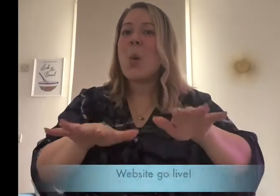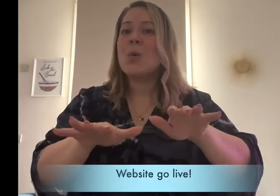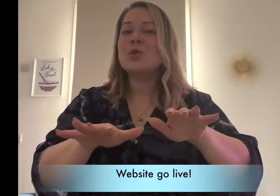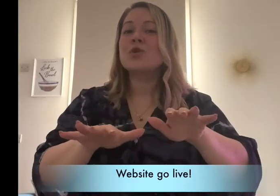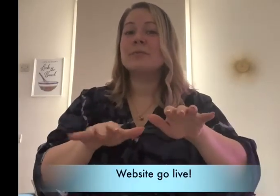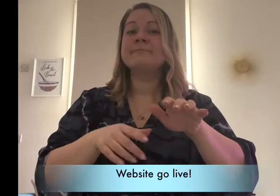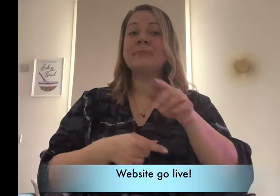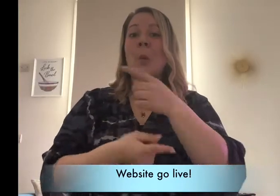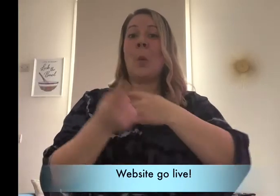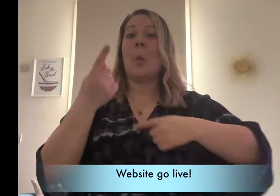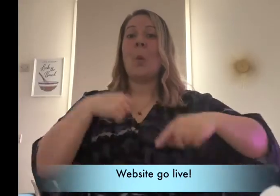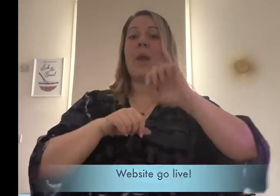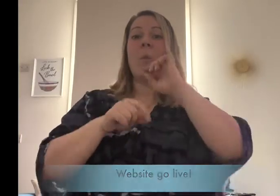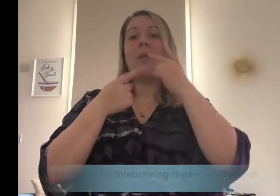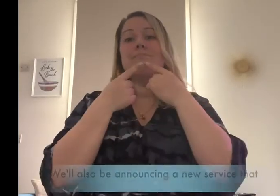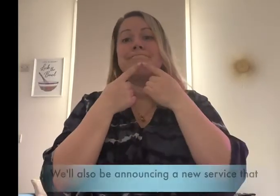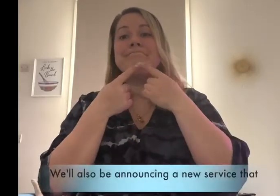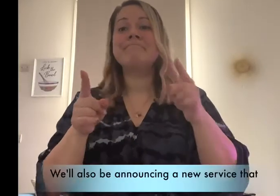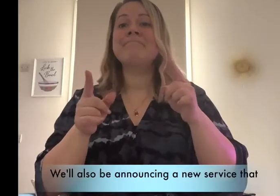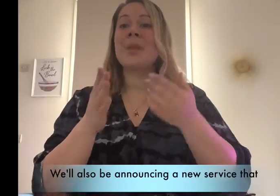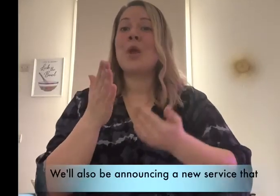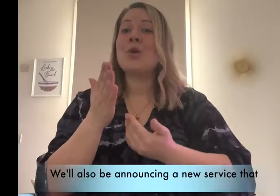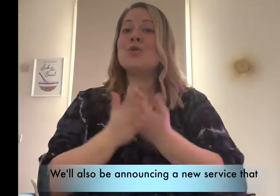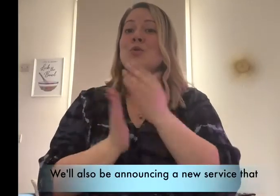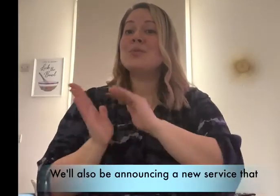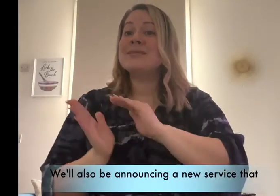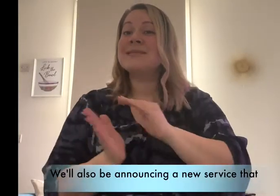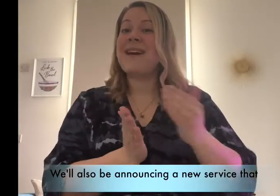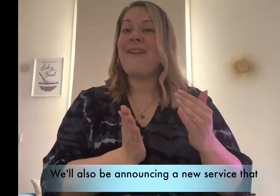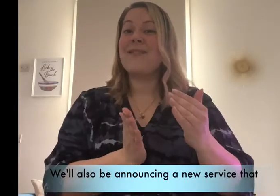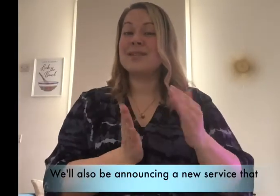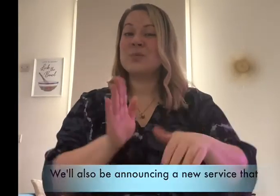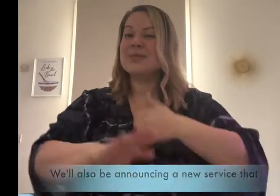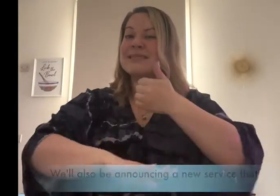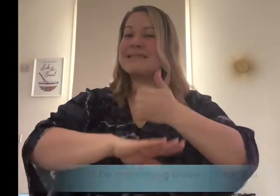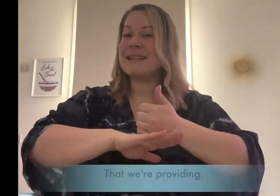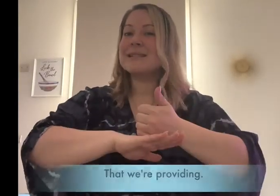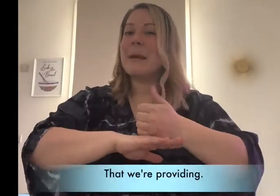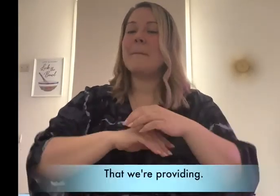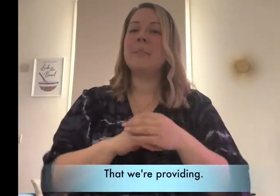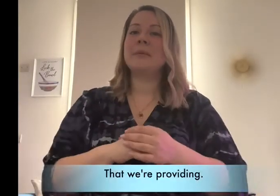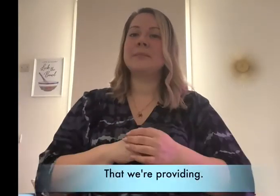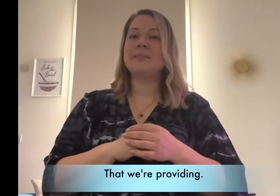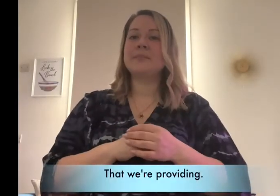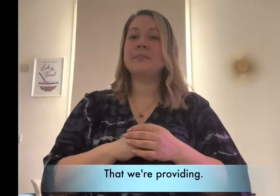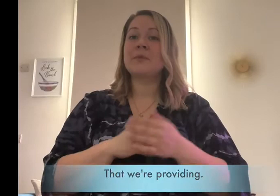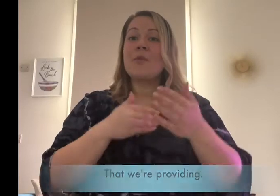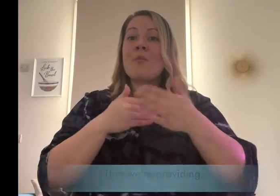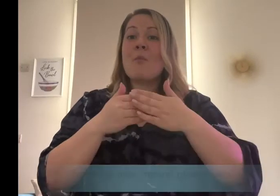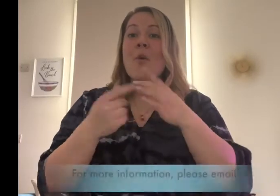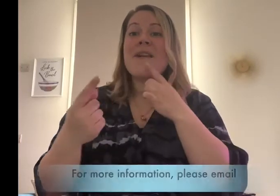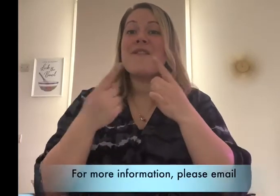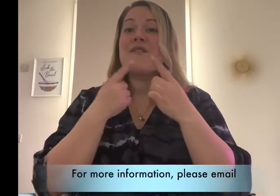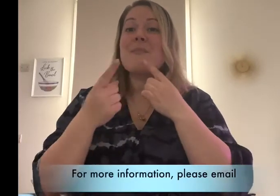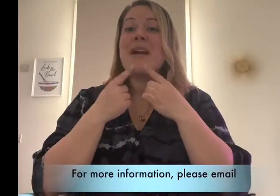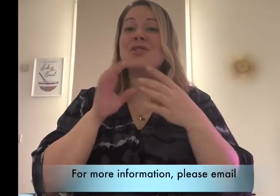website go live? We'll also be announcing a new service that we're providing. For more information,